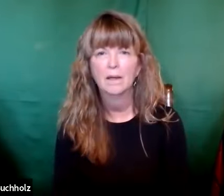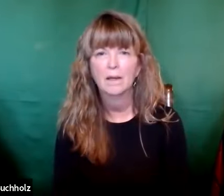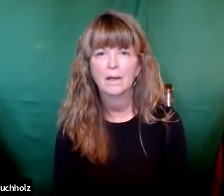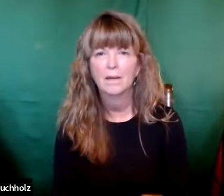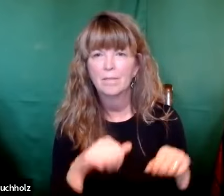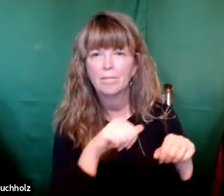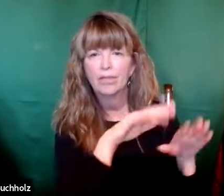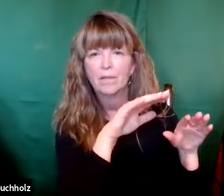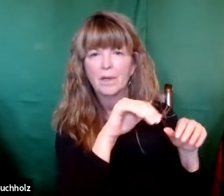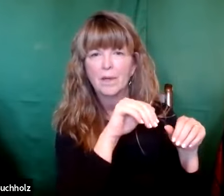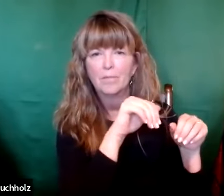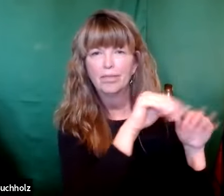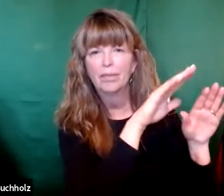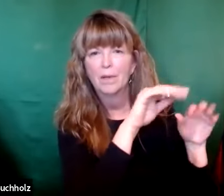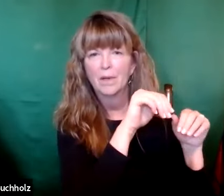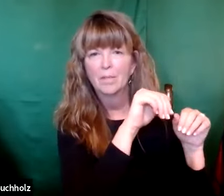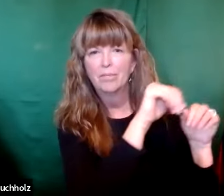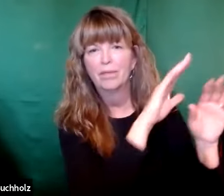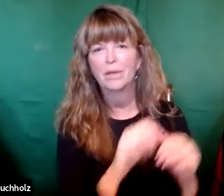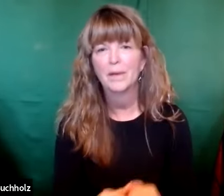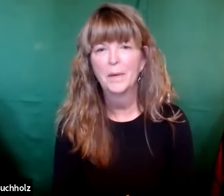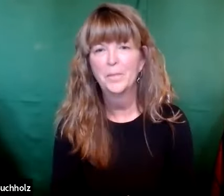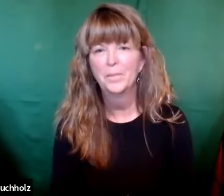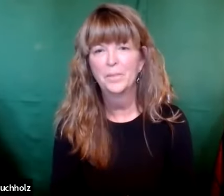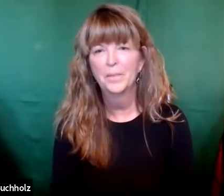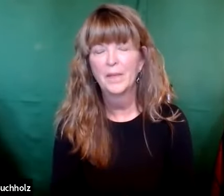They didn't think they had anything important to say.